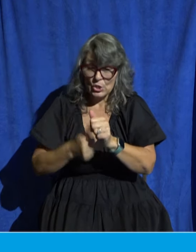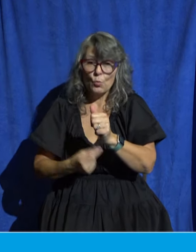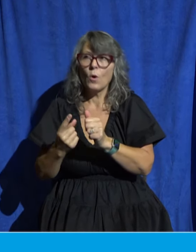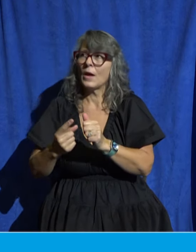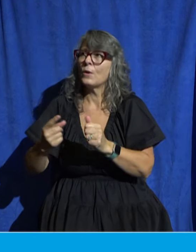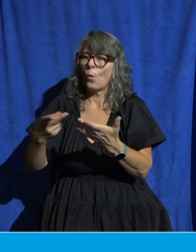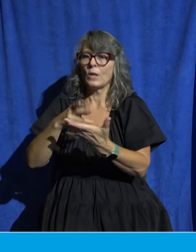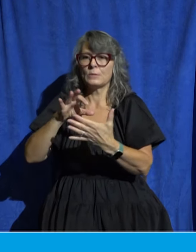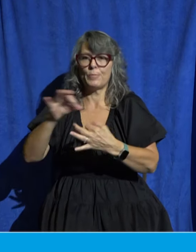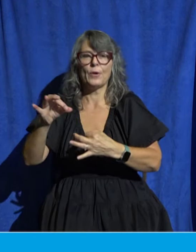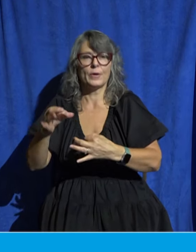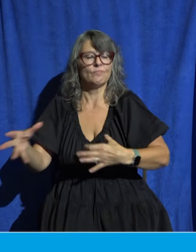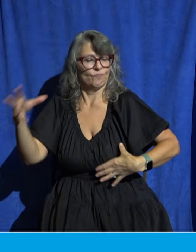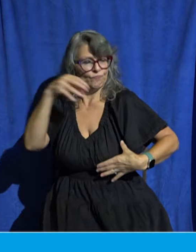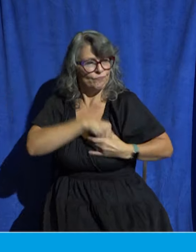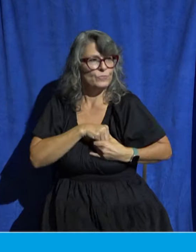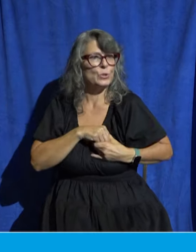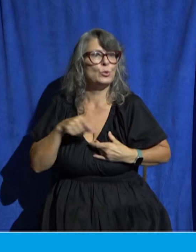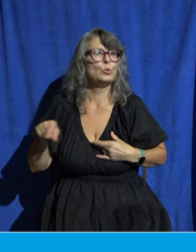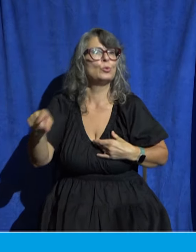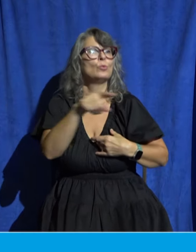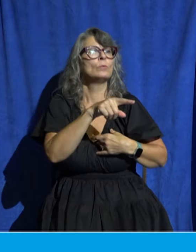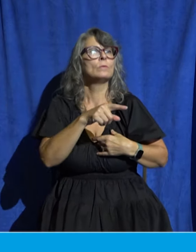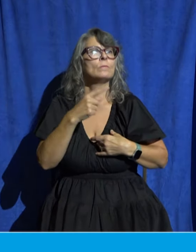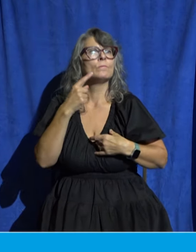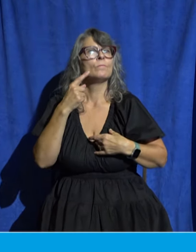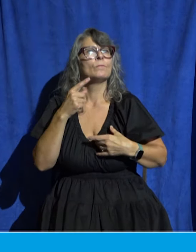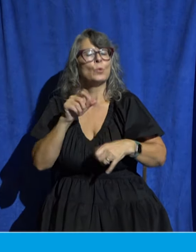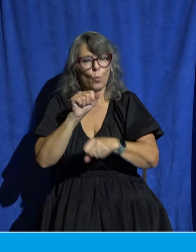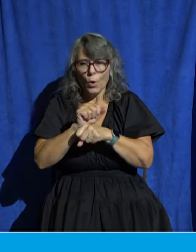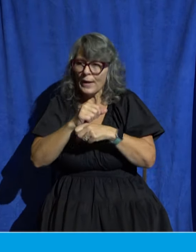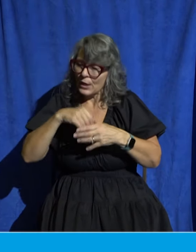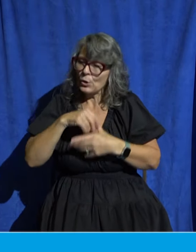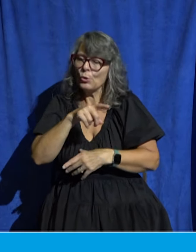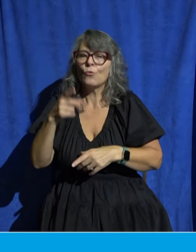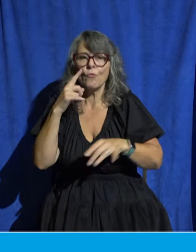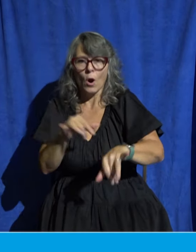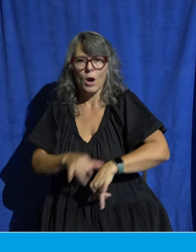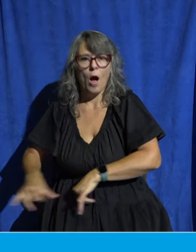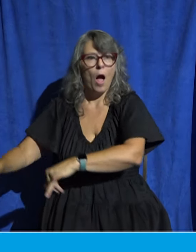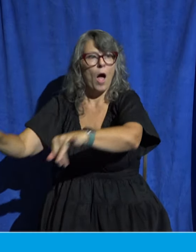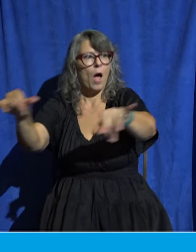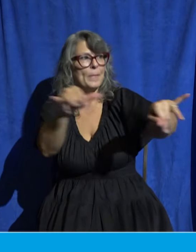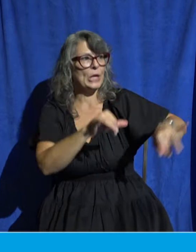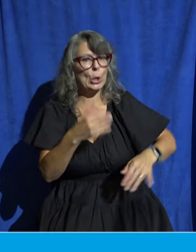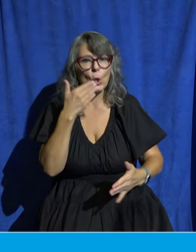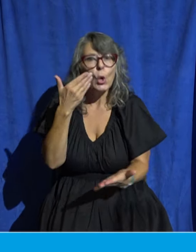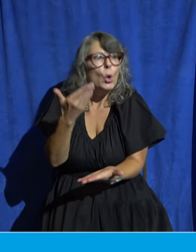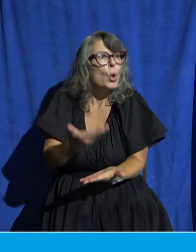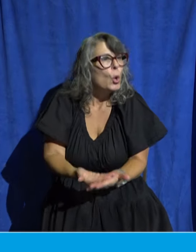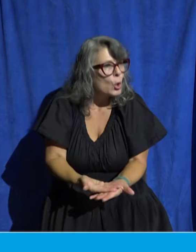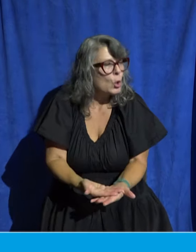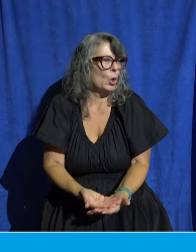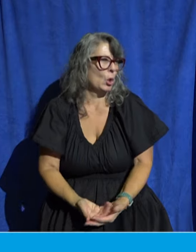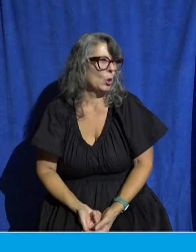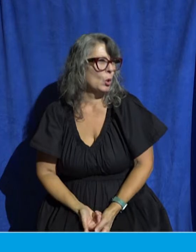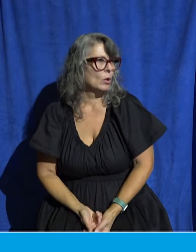If David were up here preaching, he would be circling those things in that verse, like the same spirit, same God, manifestation of the spirit for the common good.